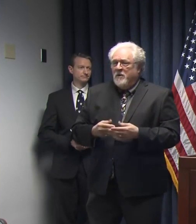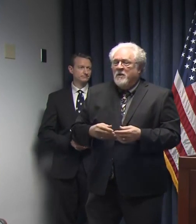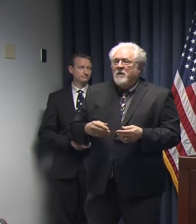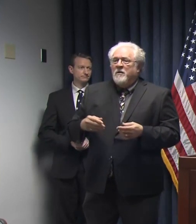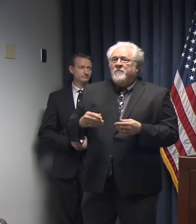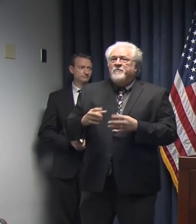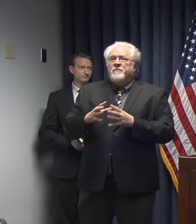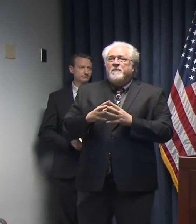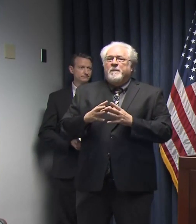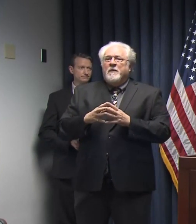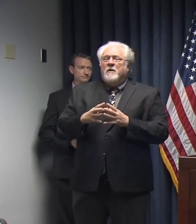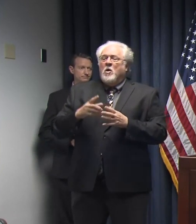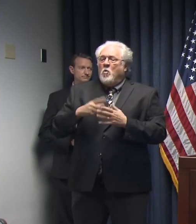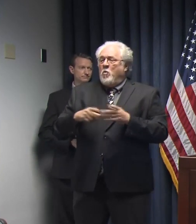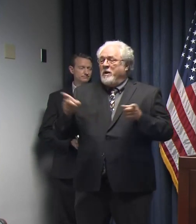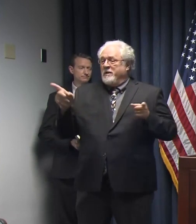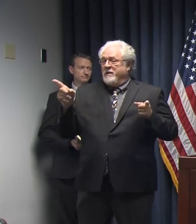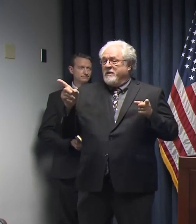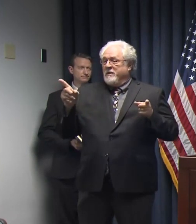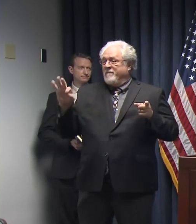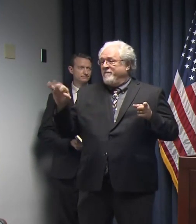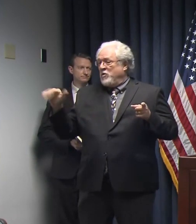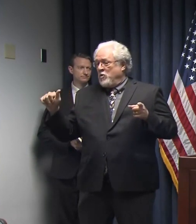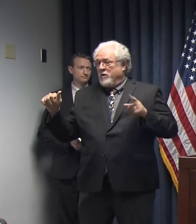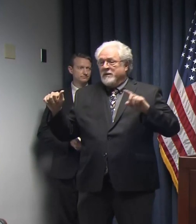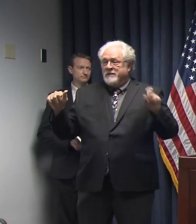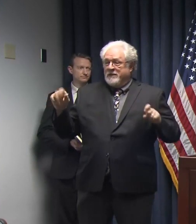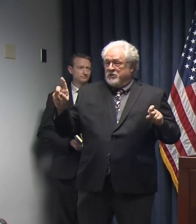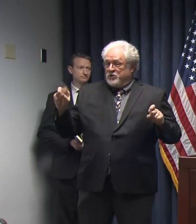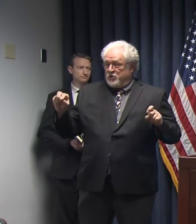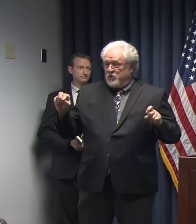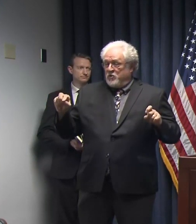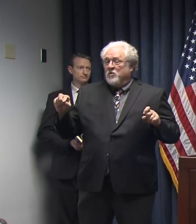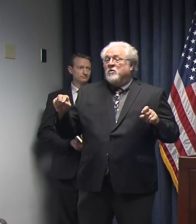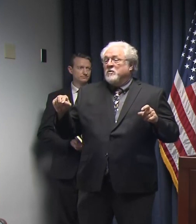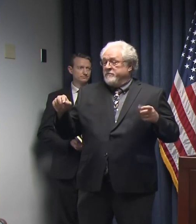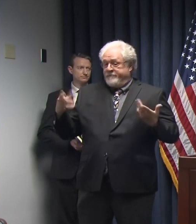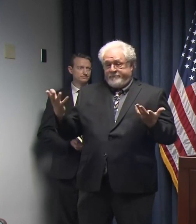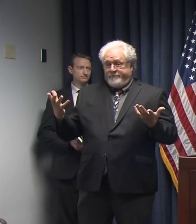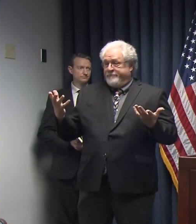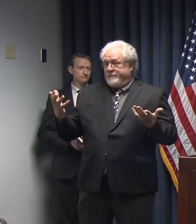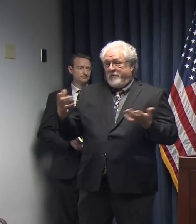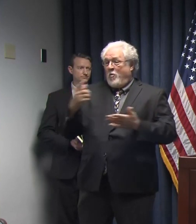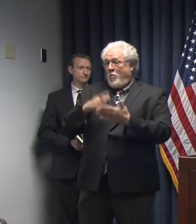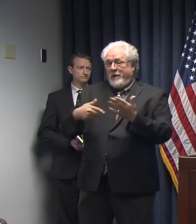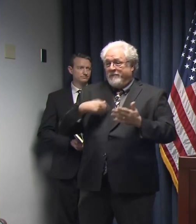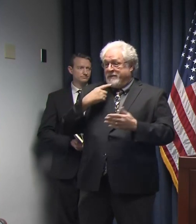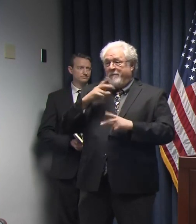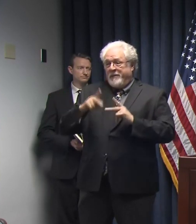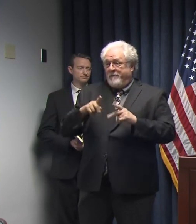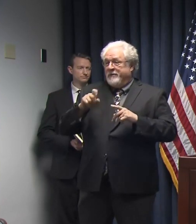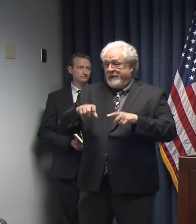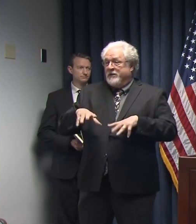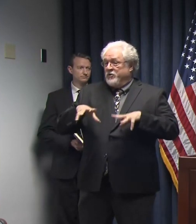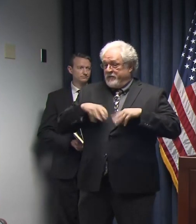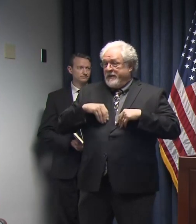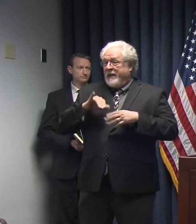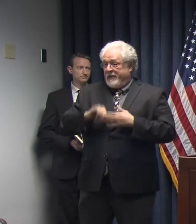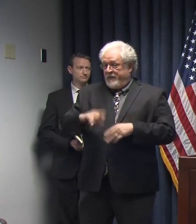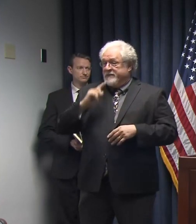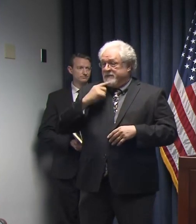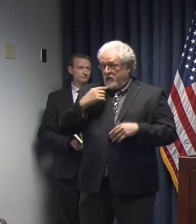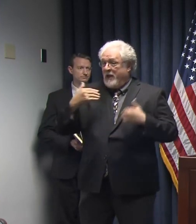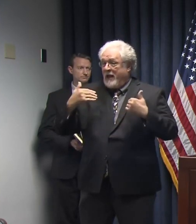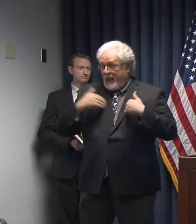what they are doing and saying underscores what I'm saying, and that is people need to take this seriously, that we